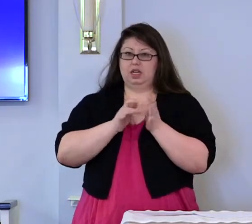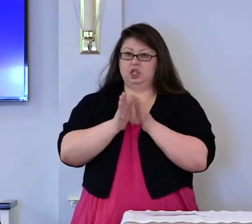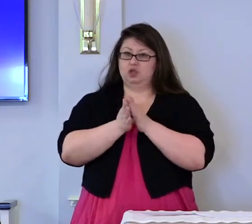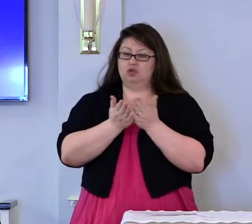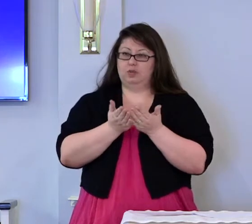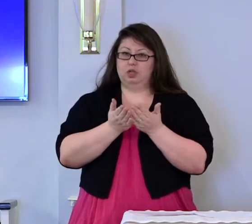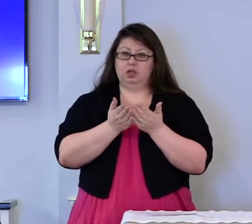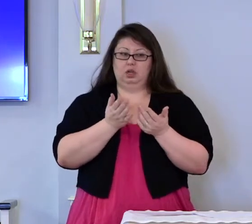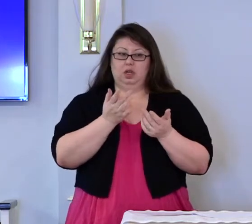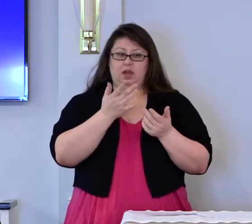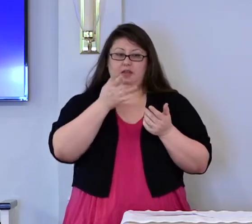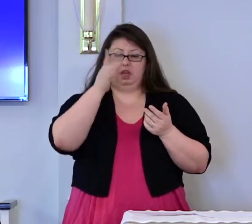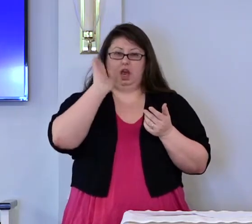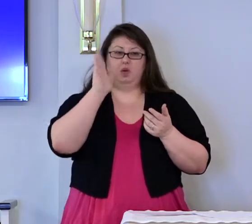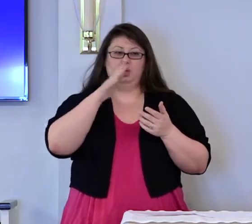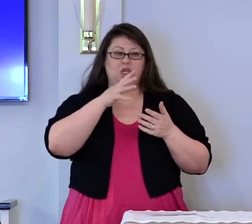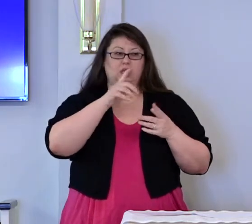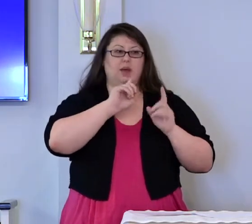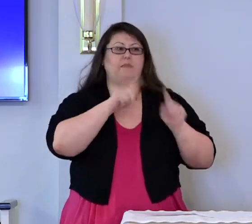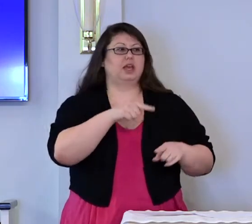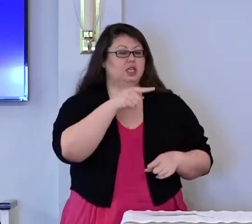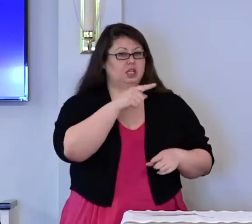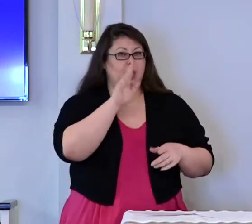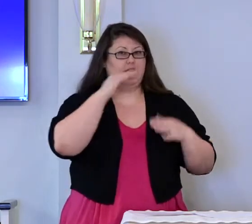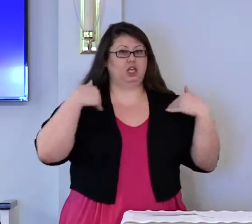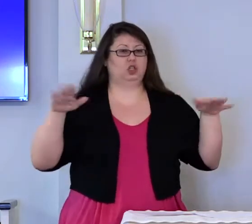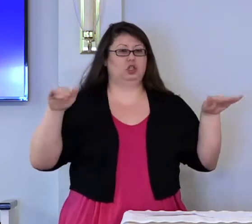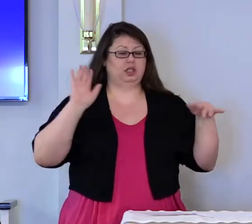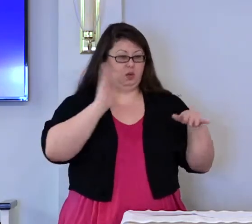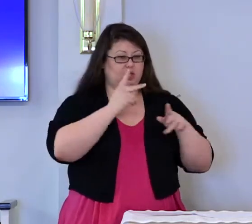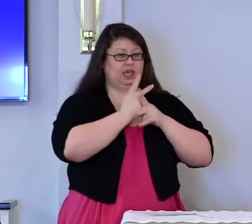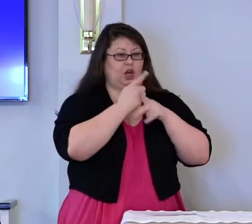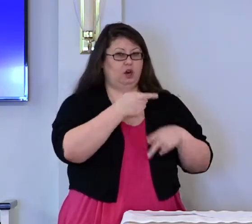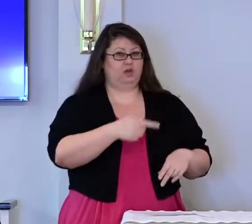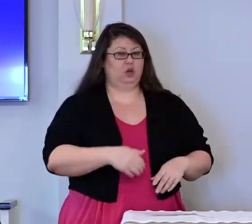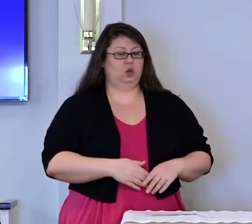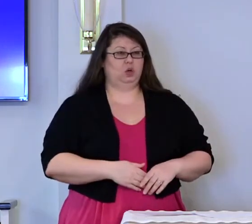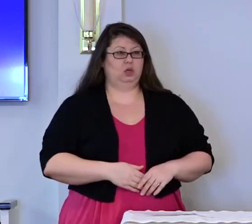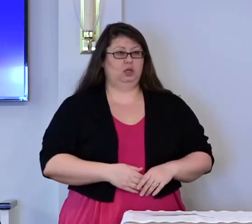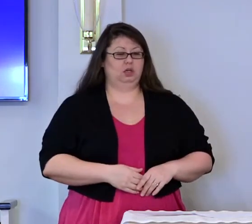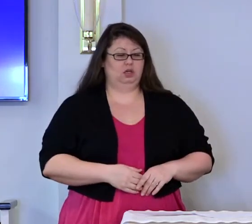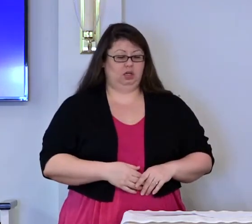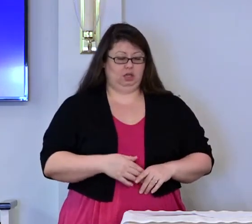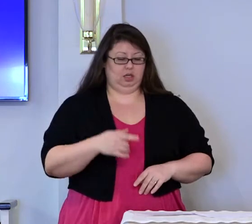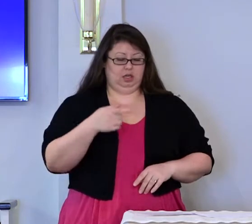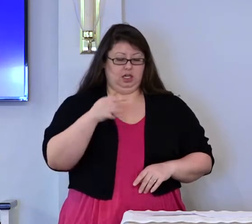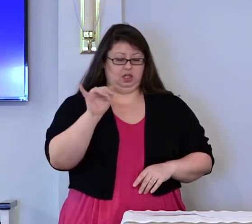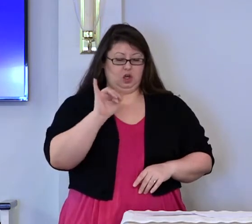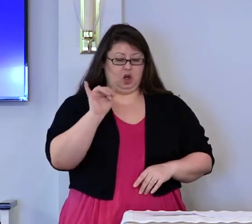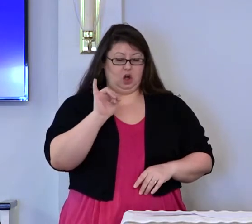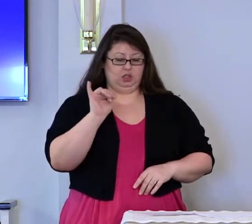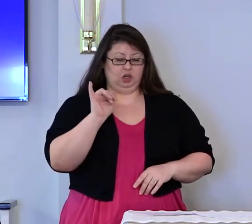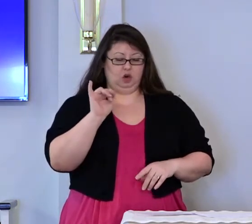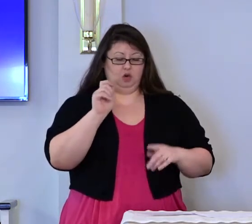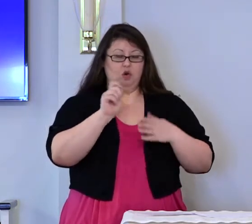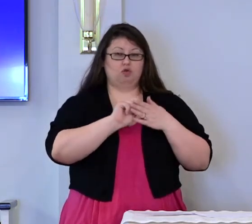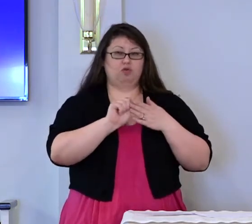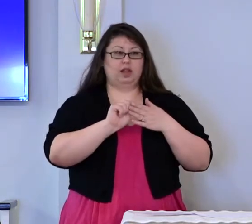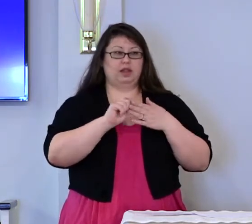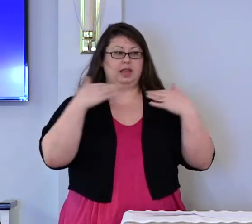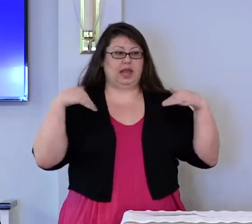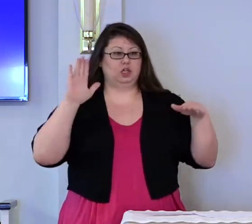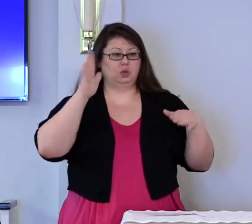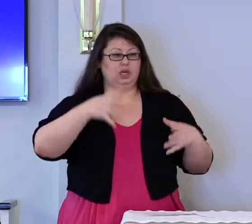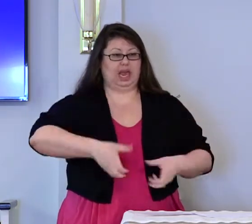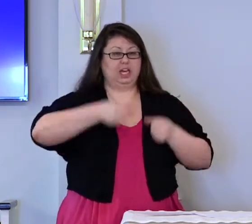God will command His angels to take care of you. It is also written, their hands will catch